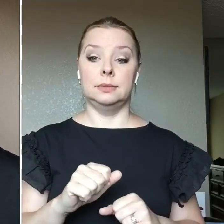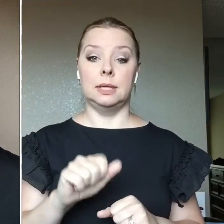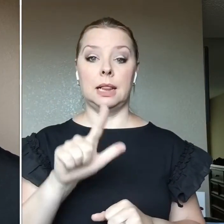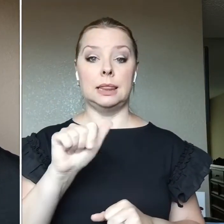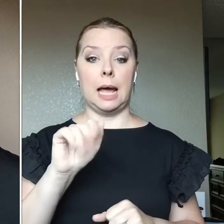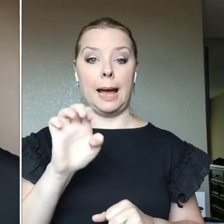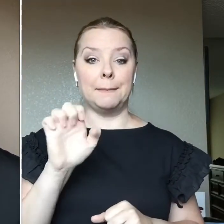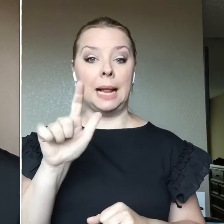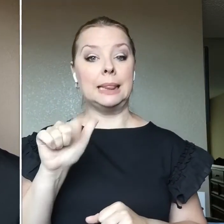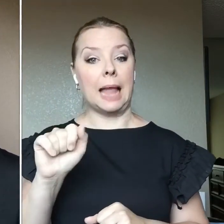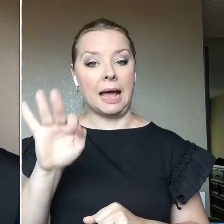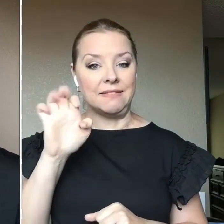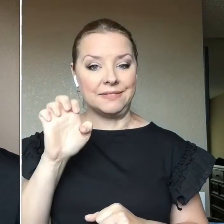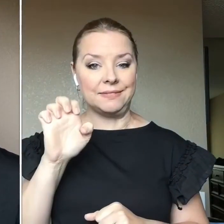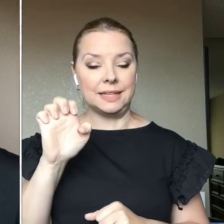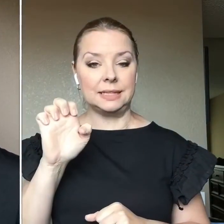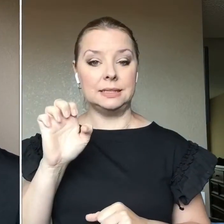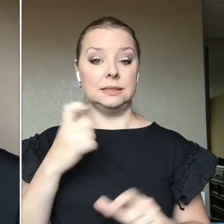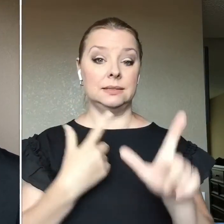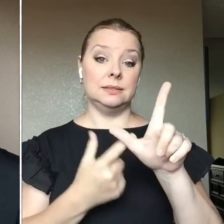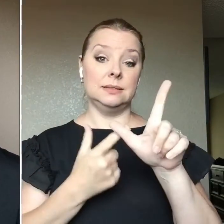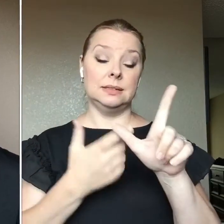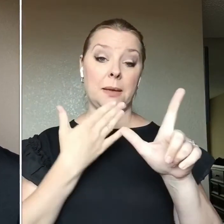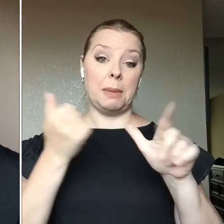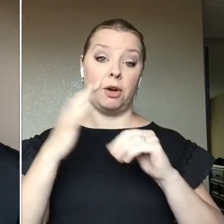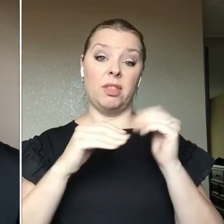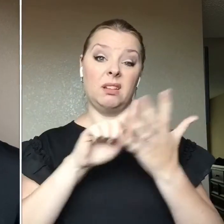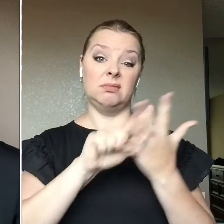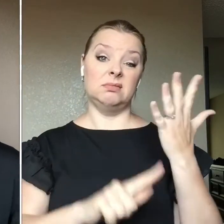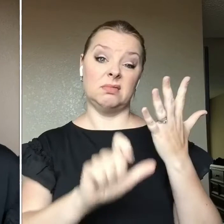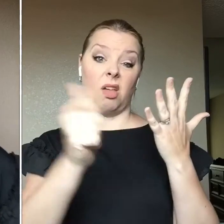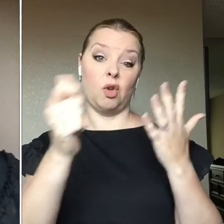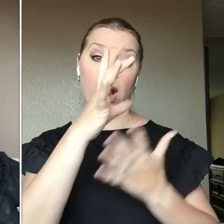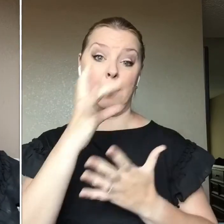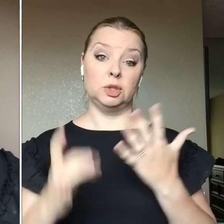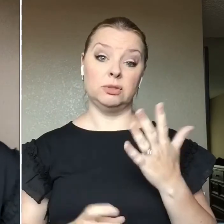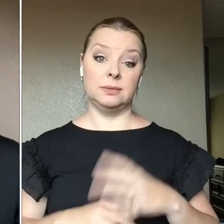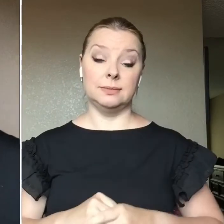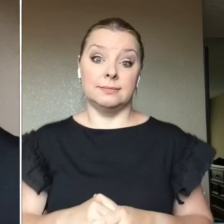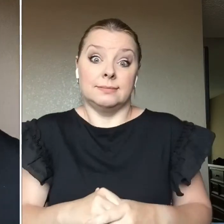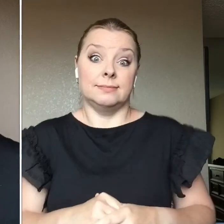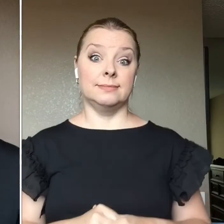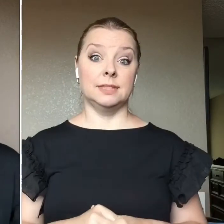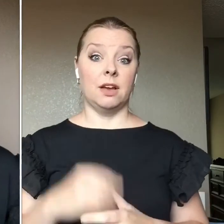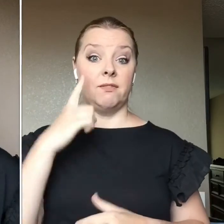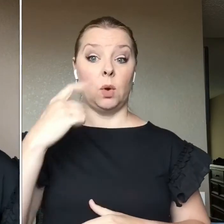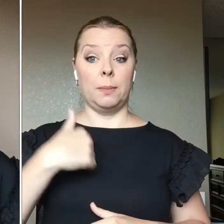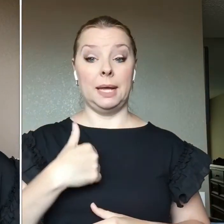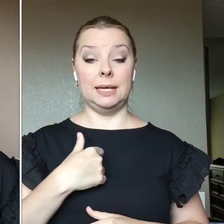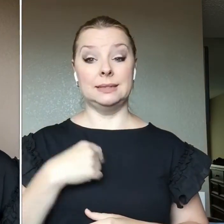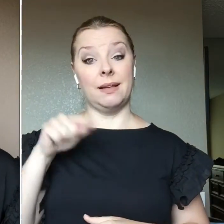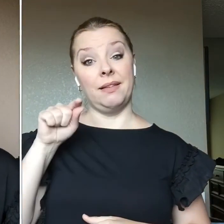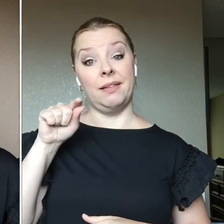Are Better than anything else On the market So You know It's For me It's them or nothing But